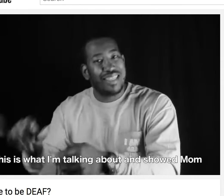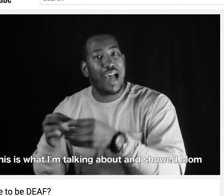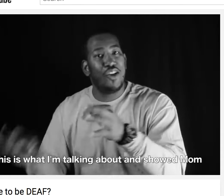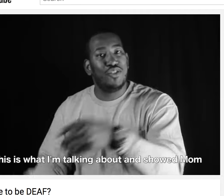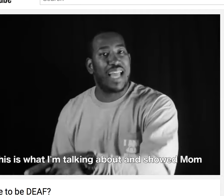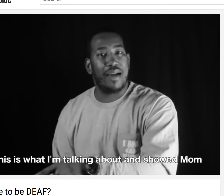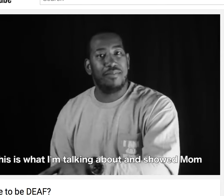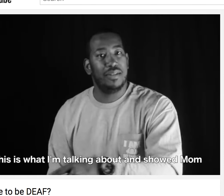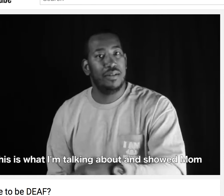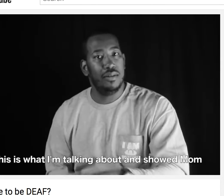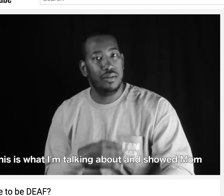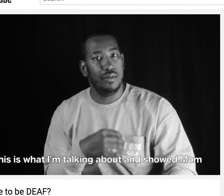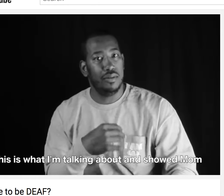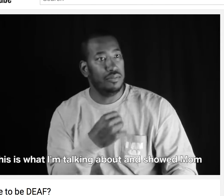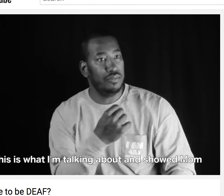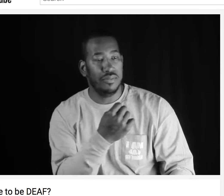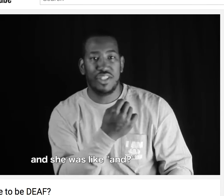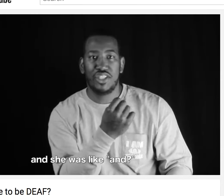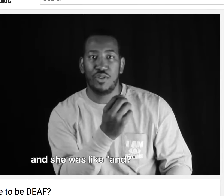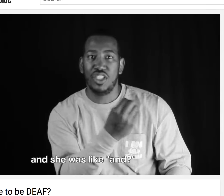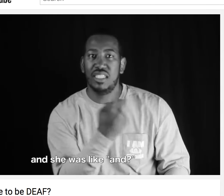See, she has, do you see what I'm talking about? She has that.